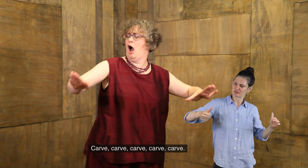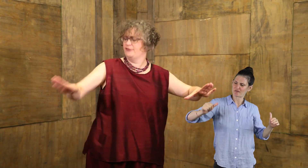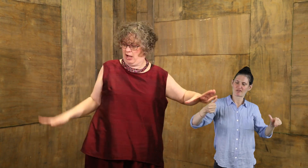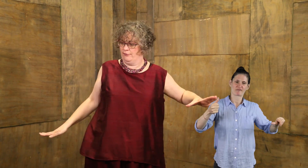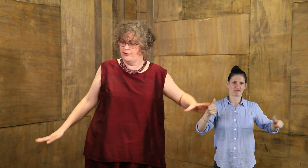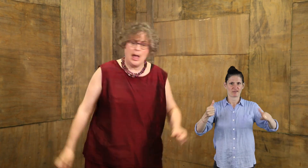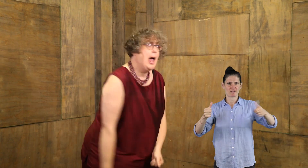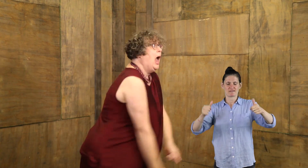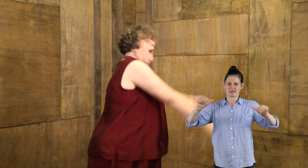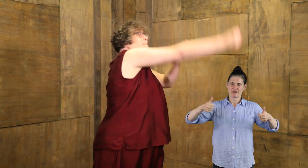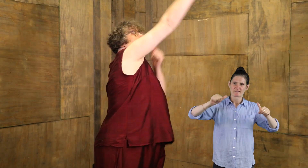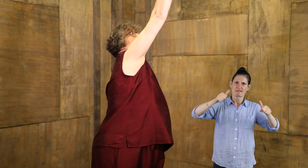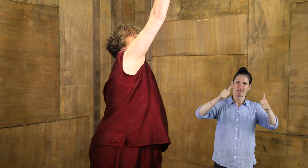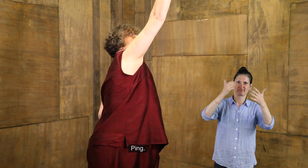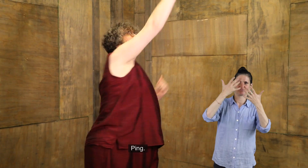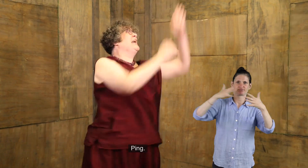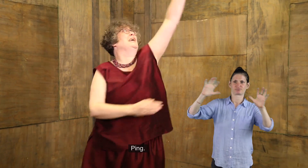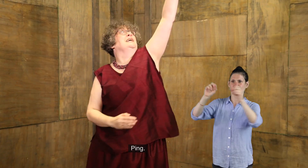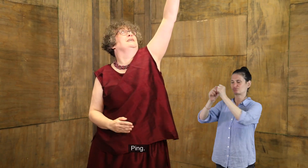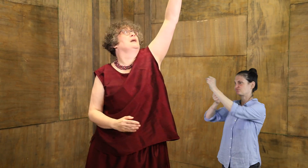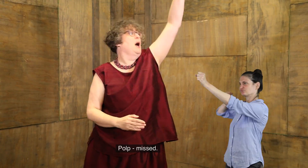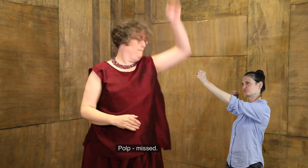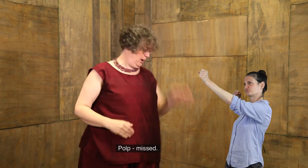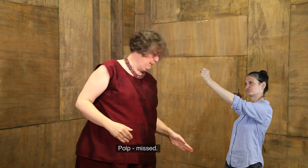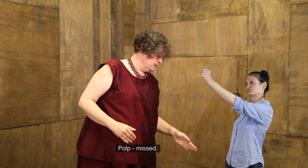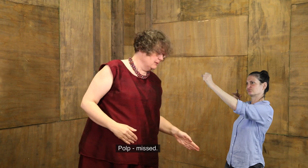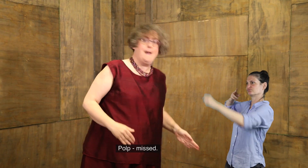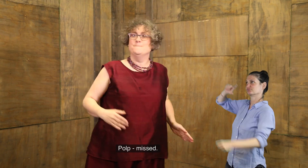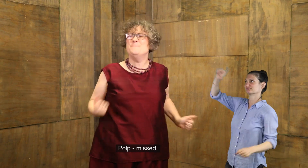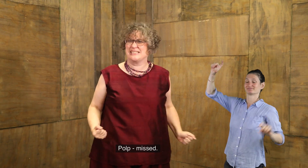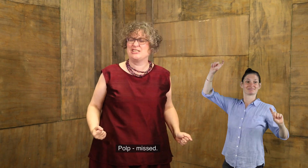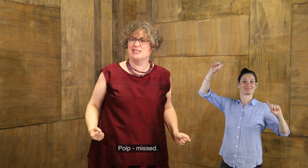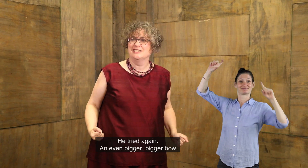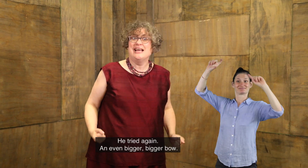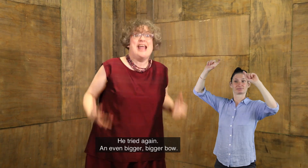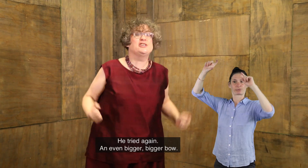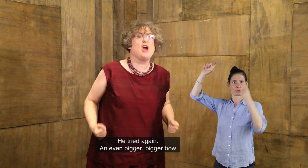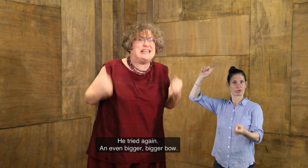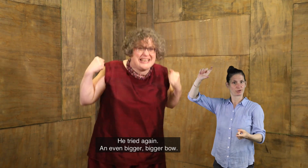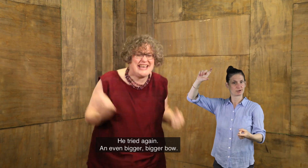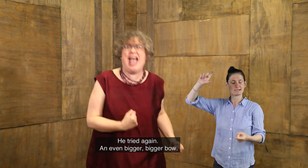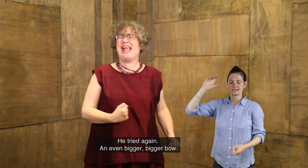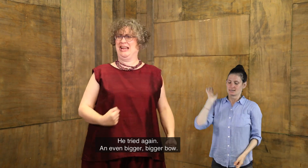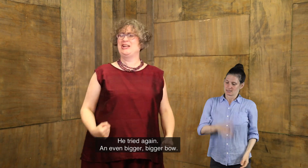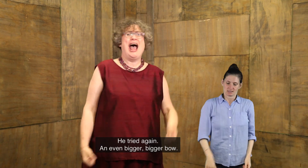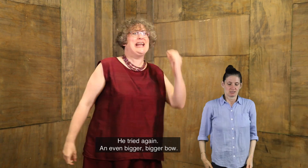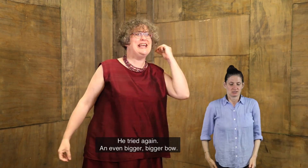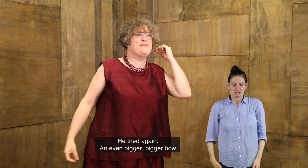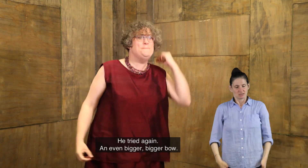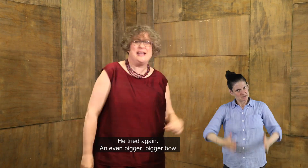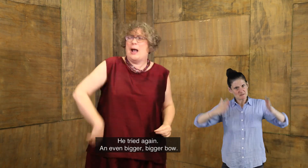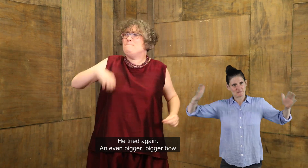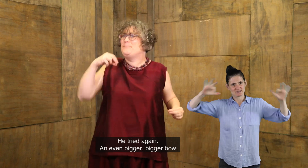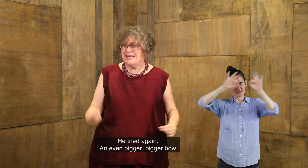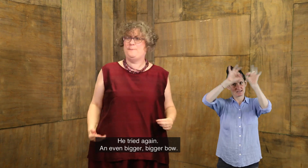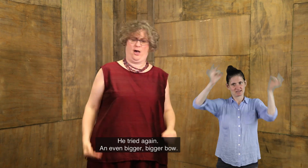carve, carve, carve, carve. Ping! Plop. Missed. He tried again. An